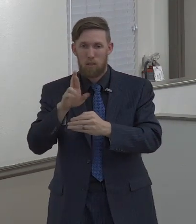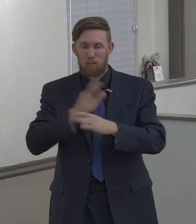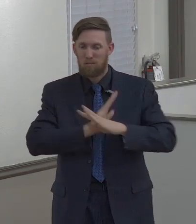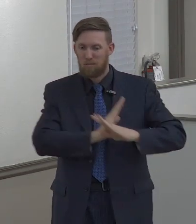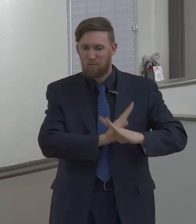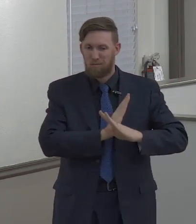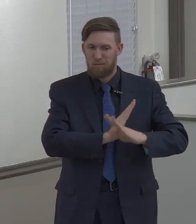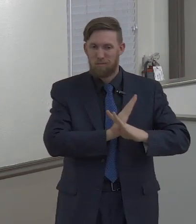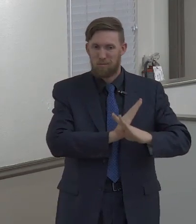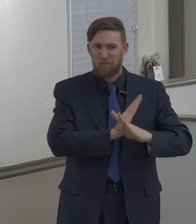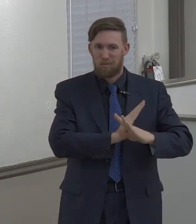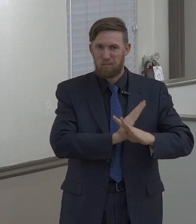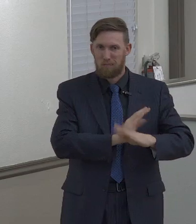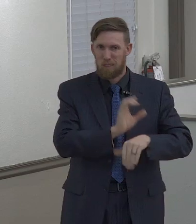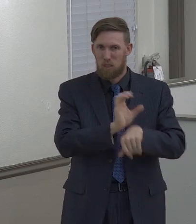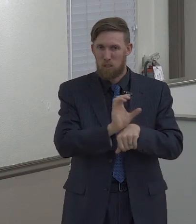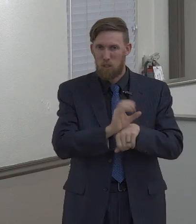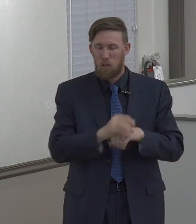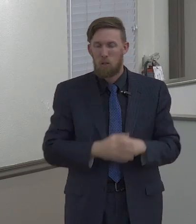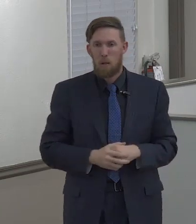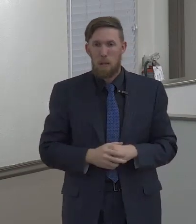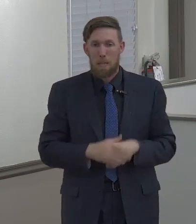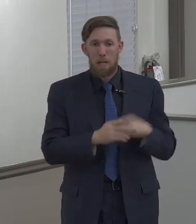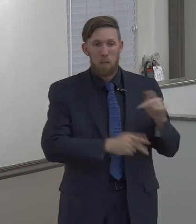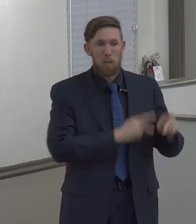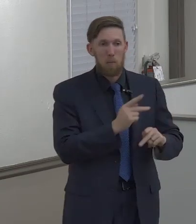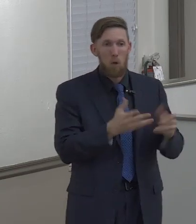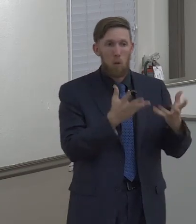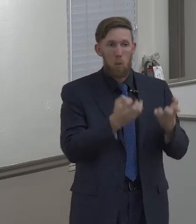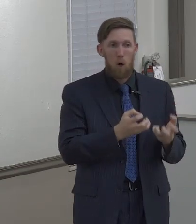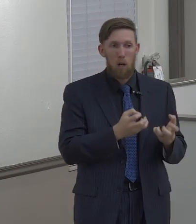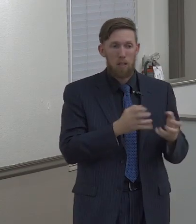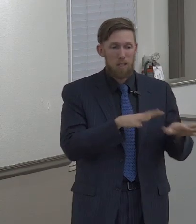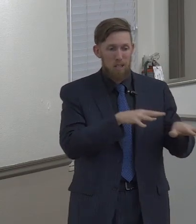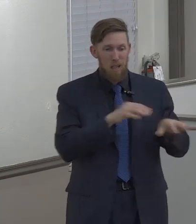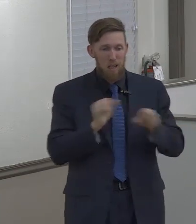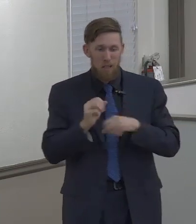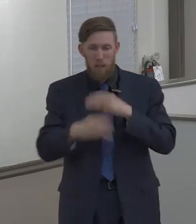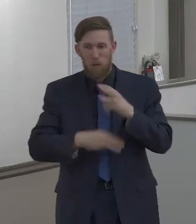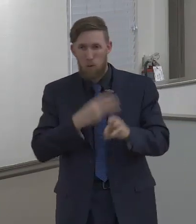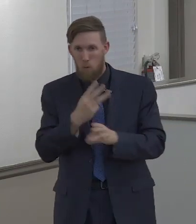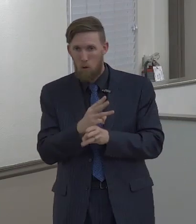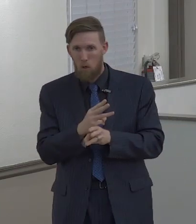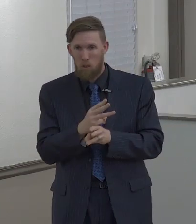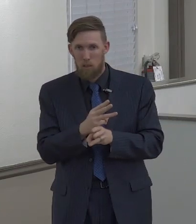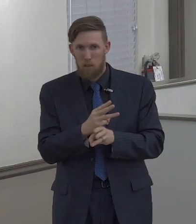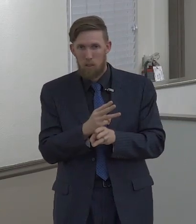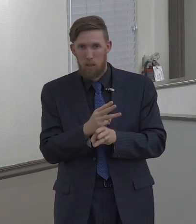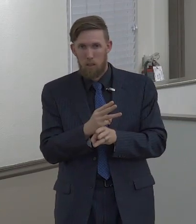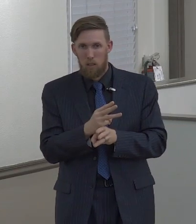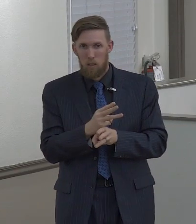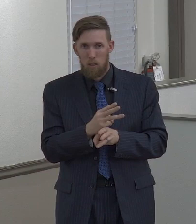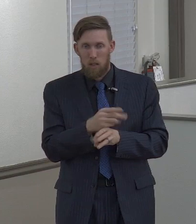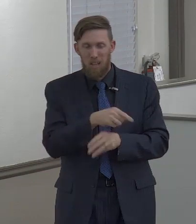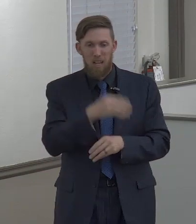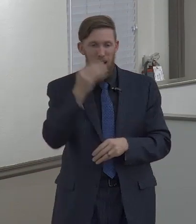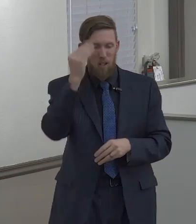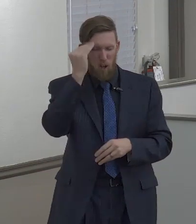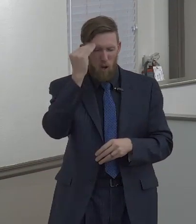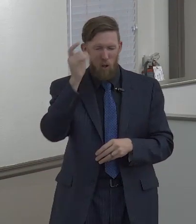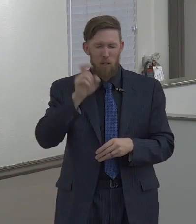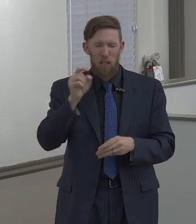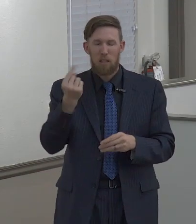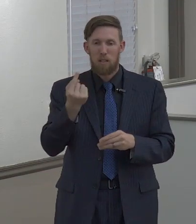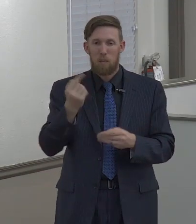so very vital. Again, people, they want an escape. They want something that the world can't offer them.